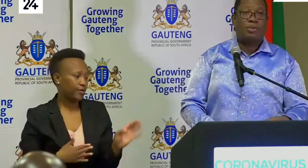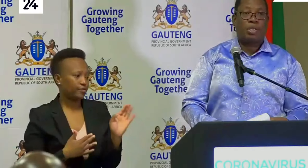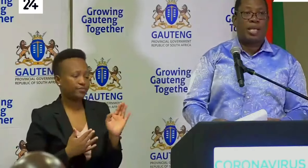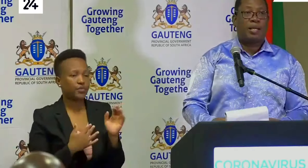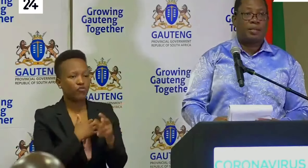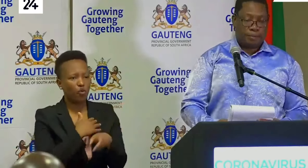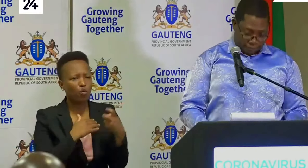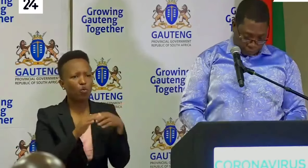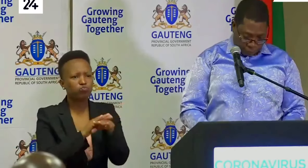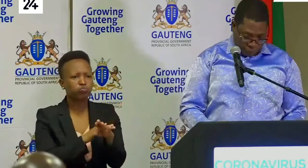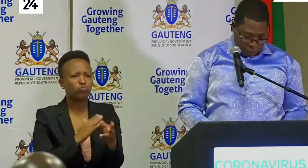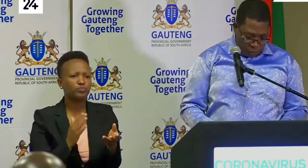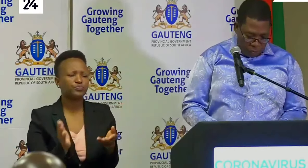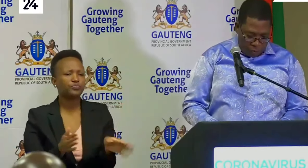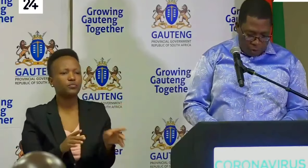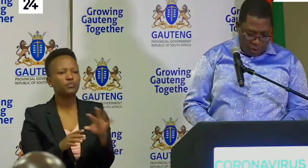also want to thank